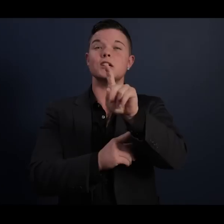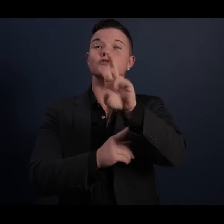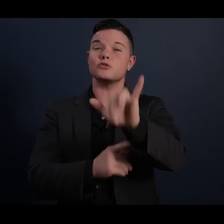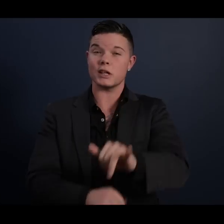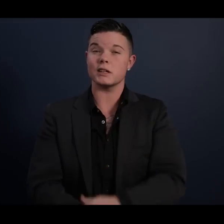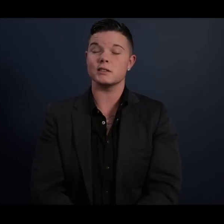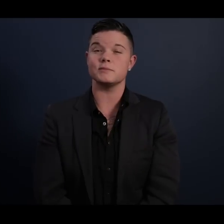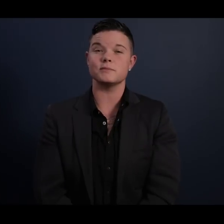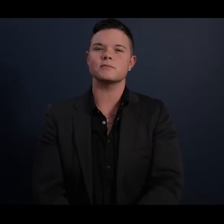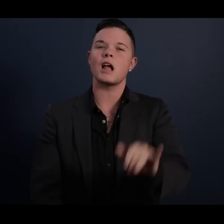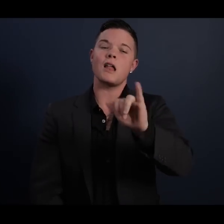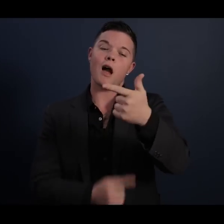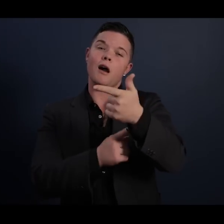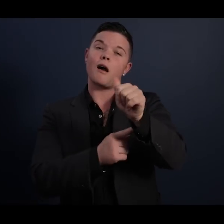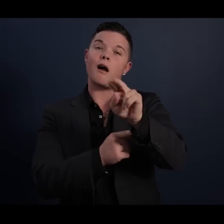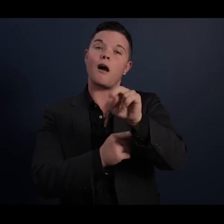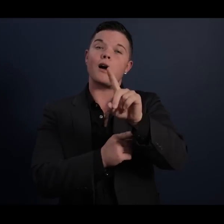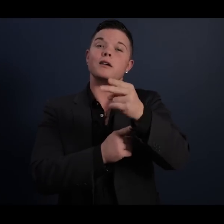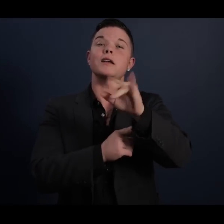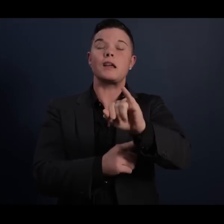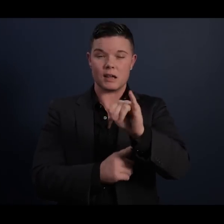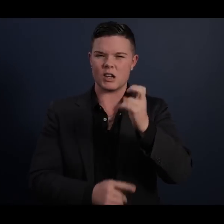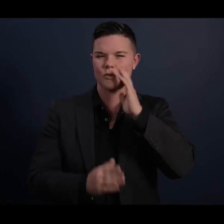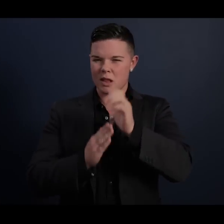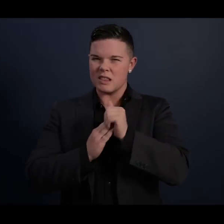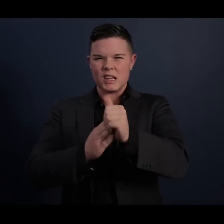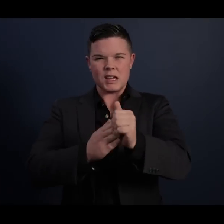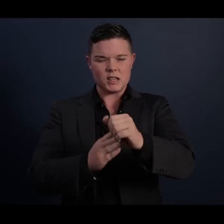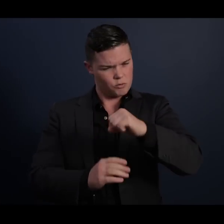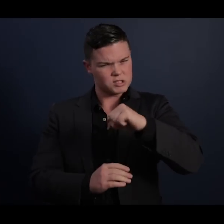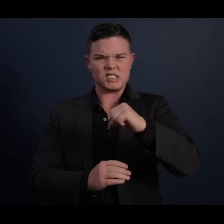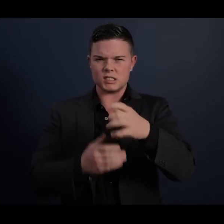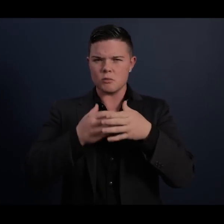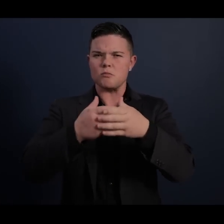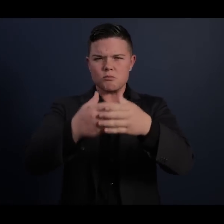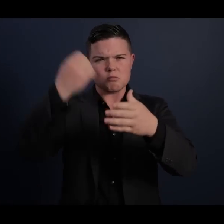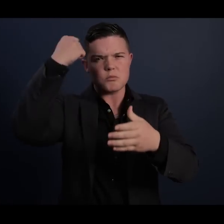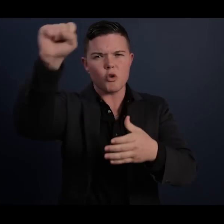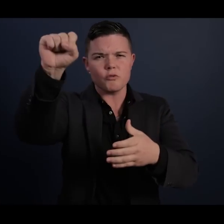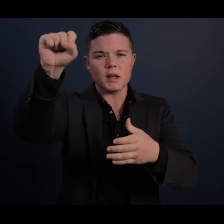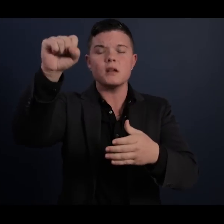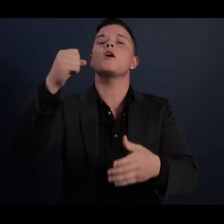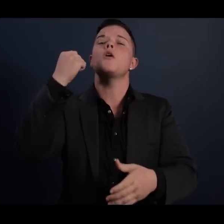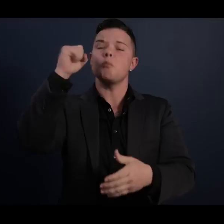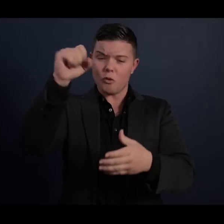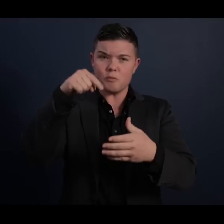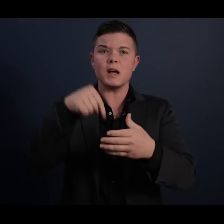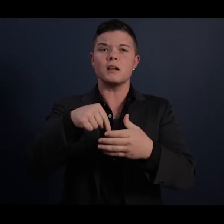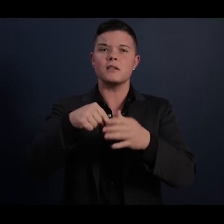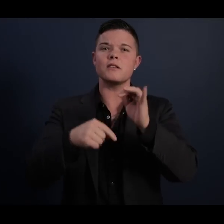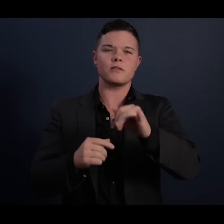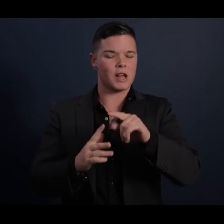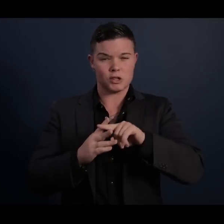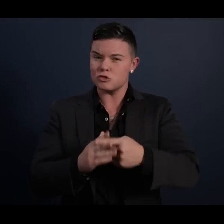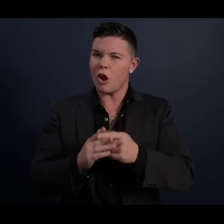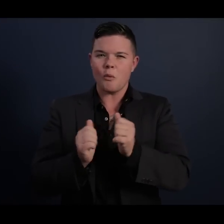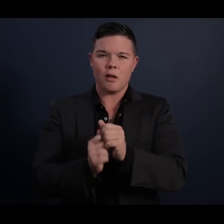Like Gandhi, he would lead a resistance movement, a movement that at its start had little prospect for